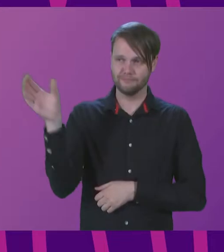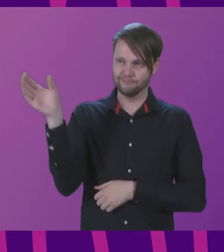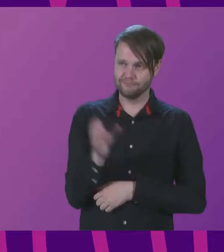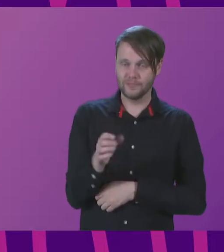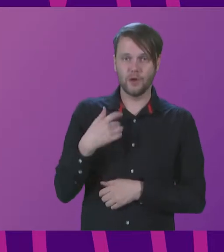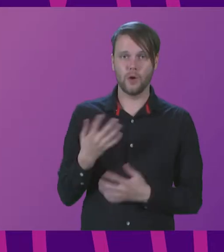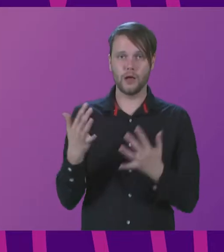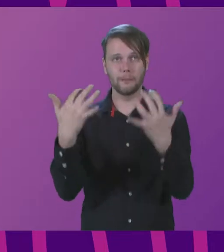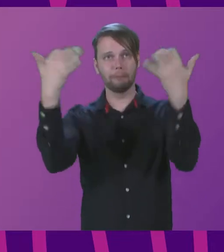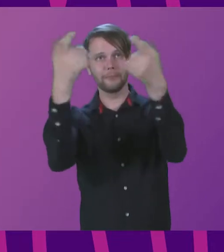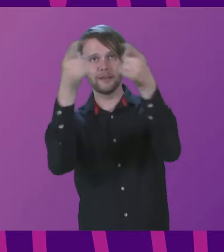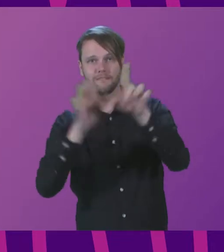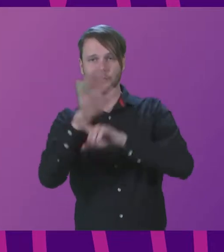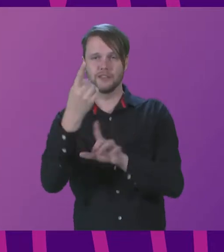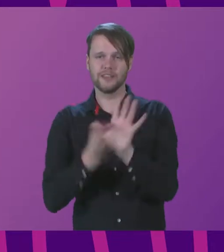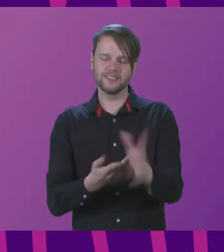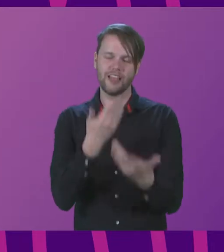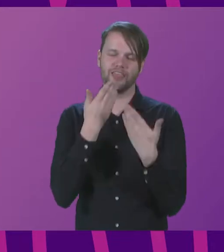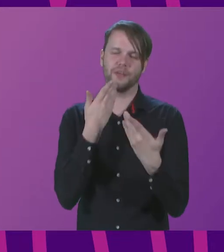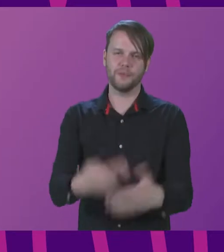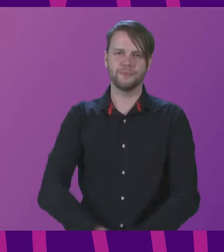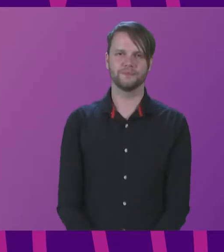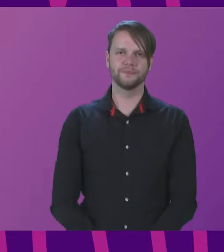or up in the gallery in future years. Thank you very much.